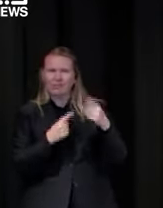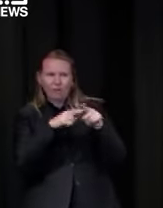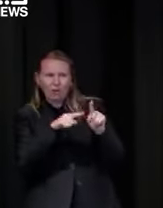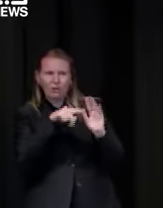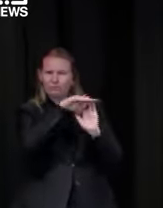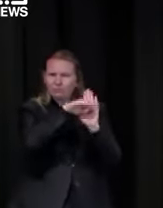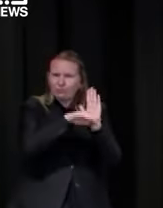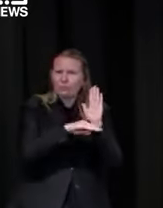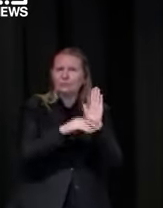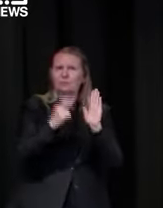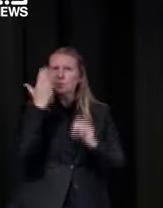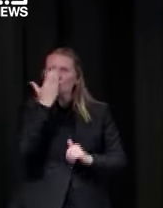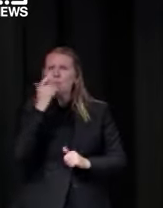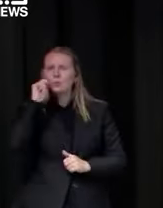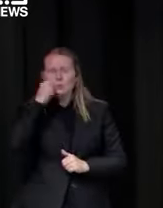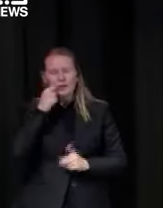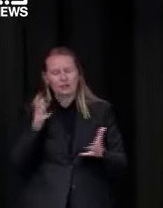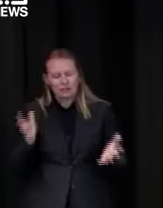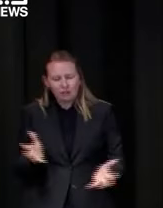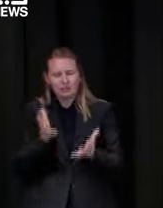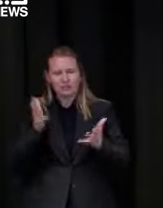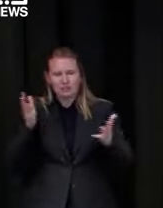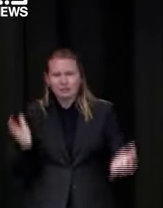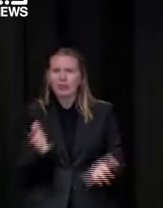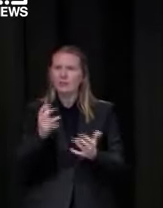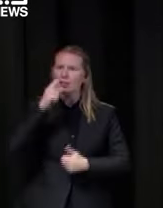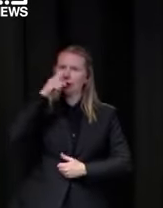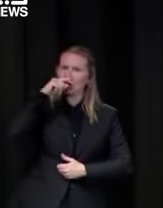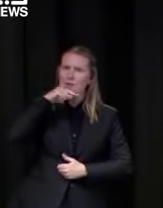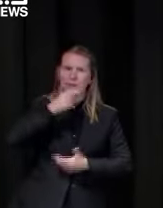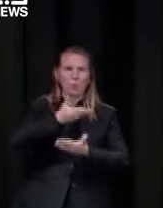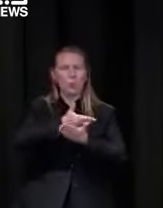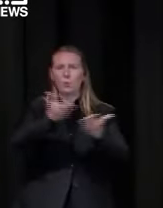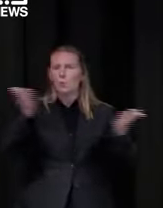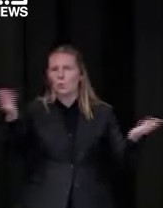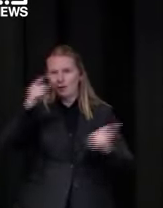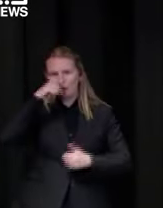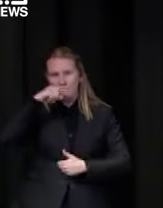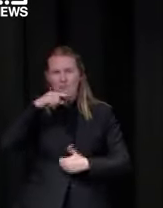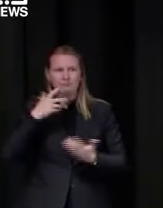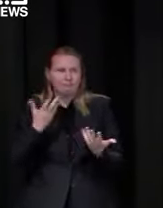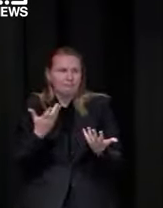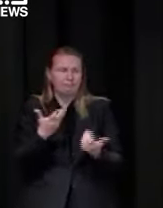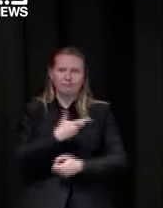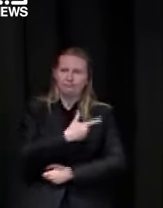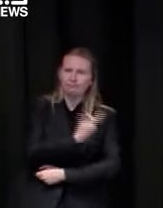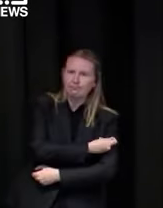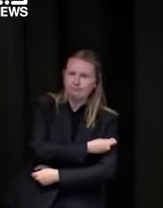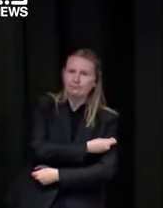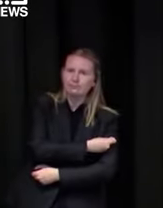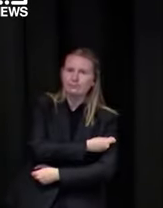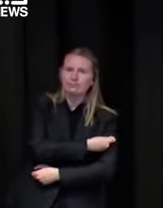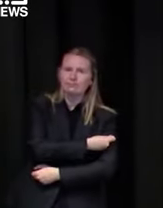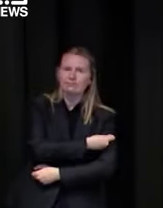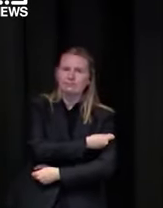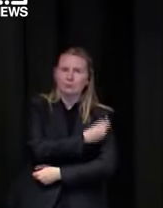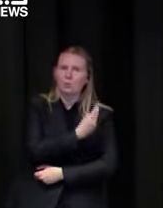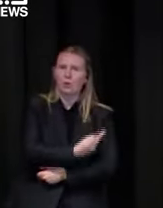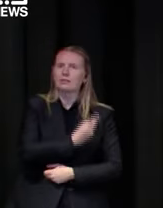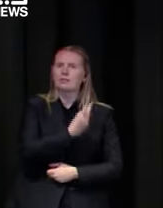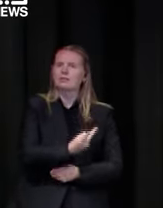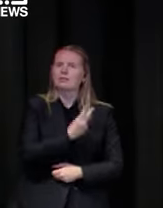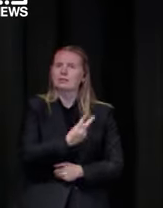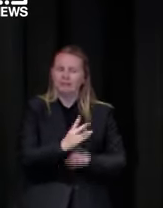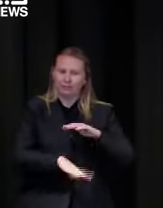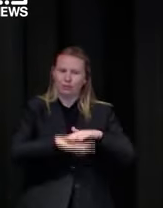to be encouraging as much as they can everybody that deals with them to have had two doses to be fully vaccinated